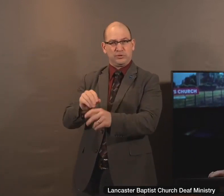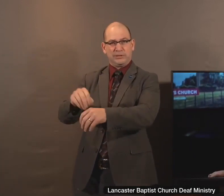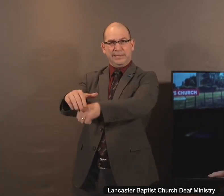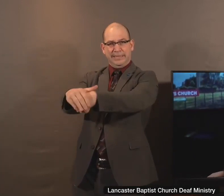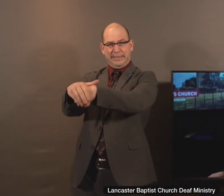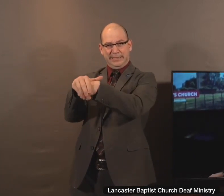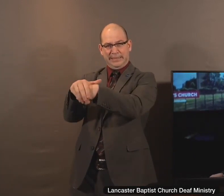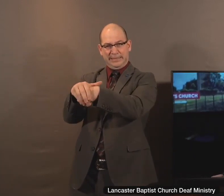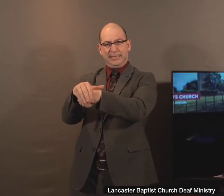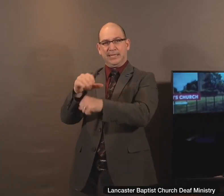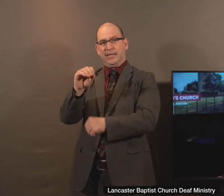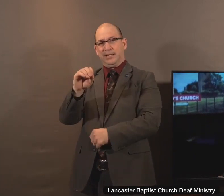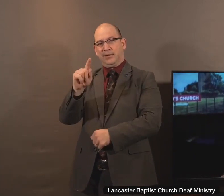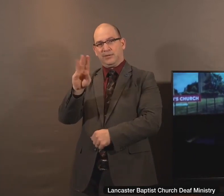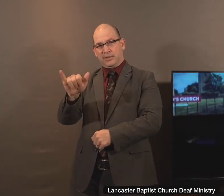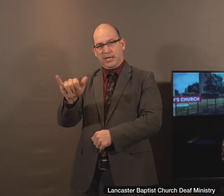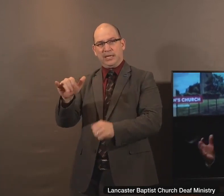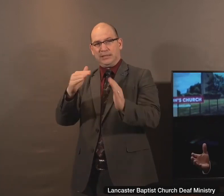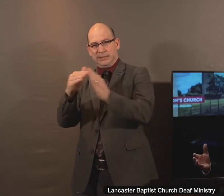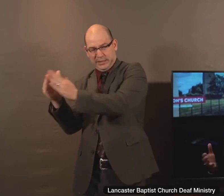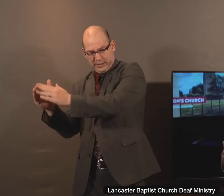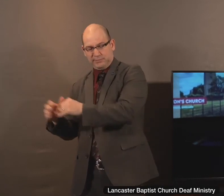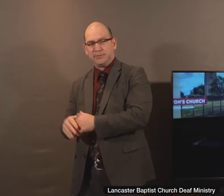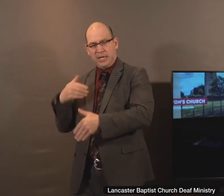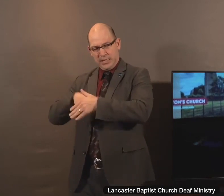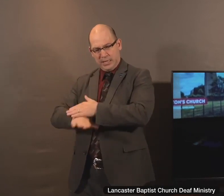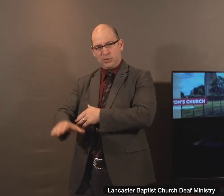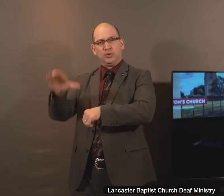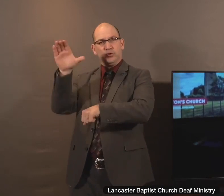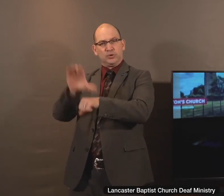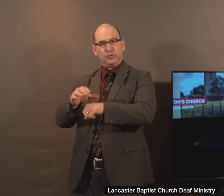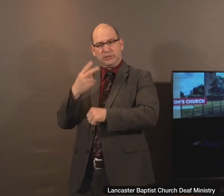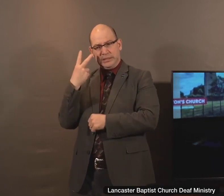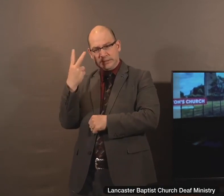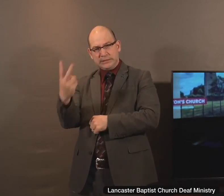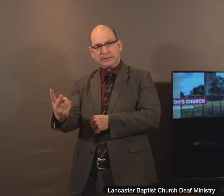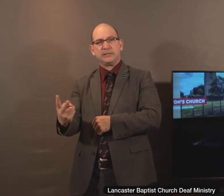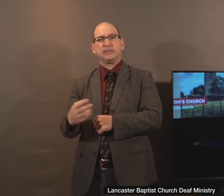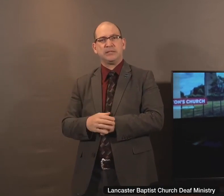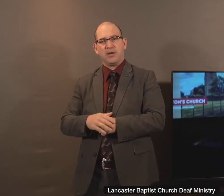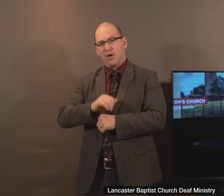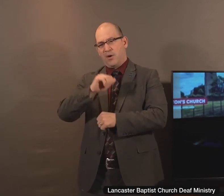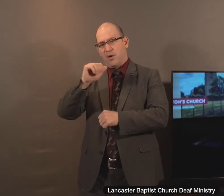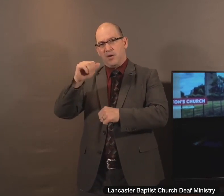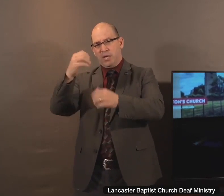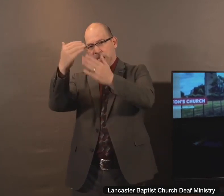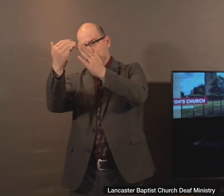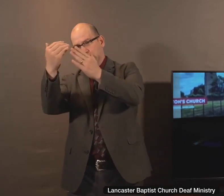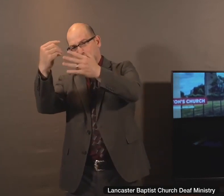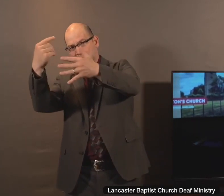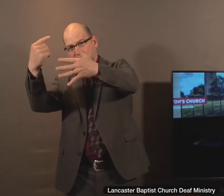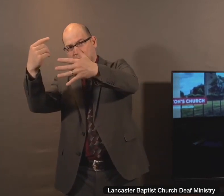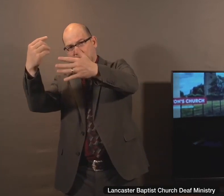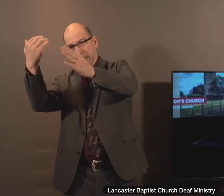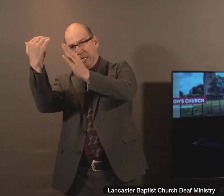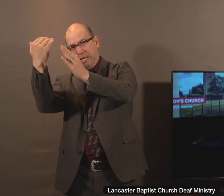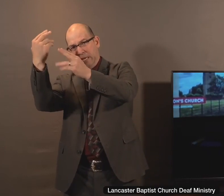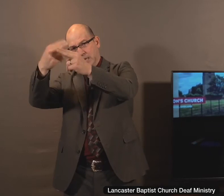only England. And I walked into the church and I saw the listing of all the pastors and quickly looked back to the era of John Newton.